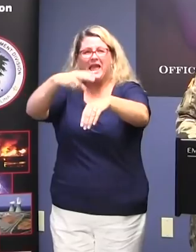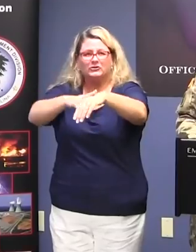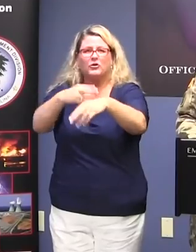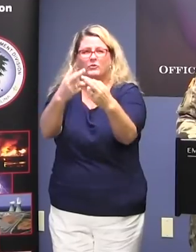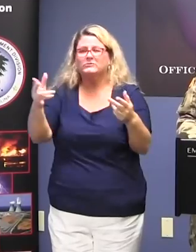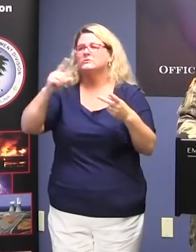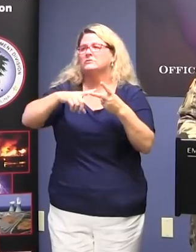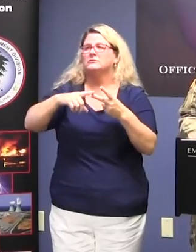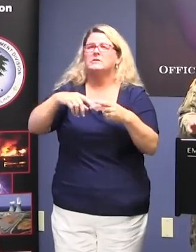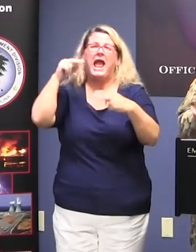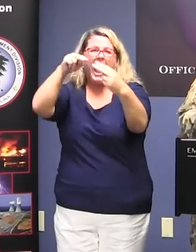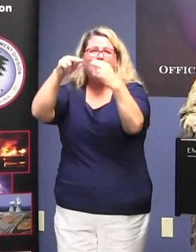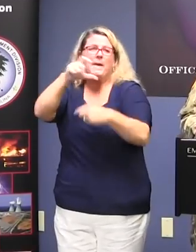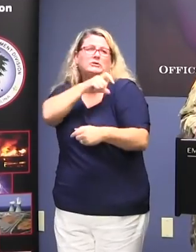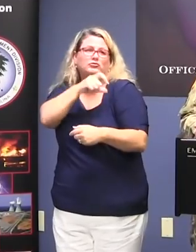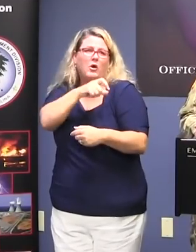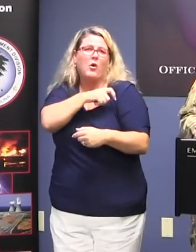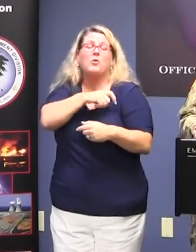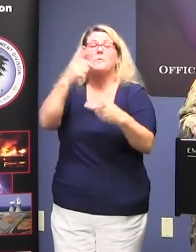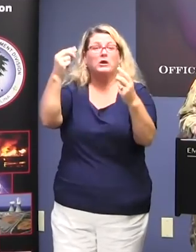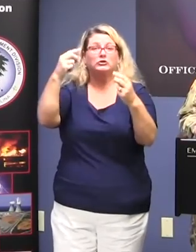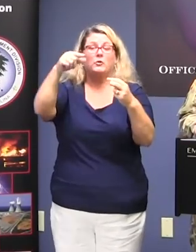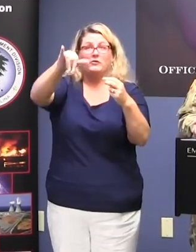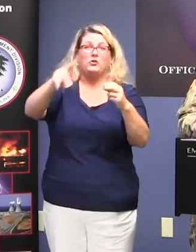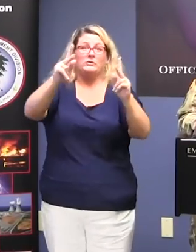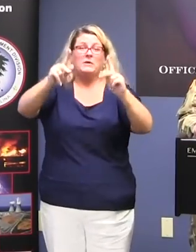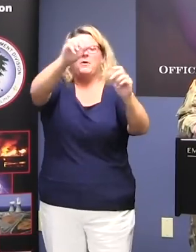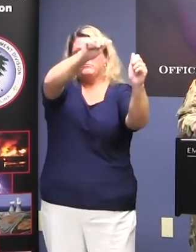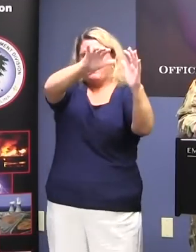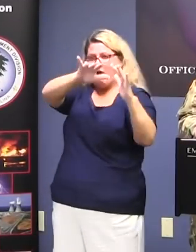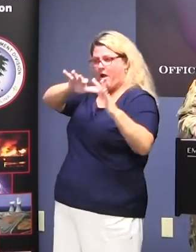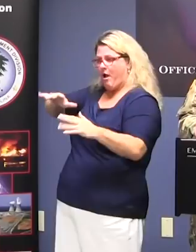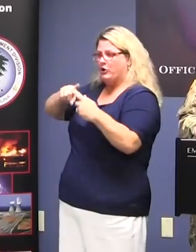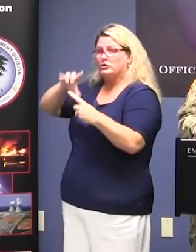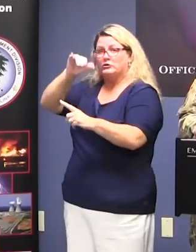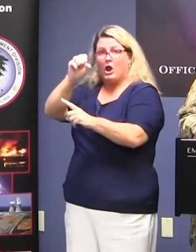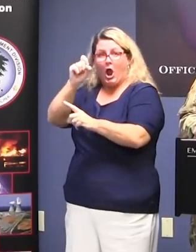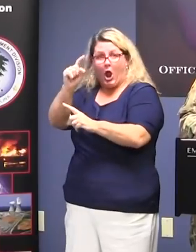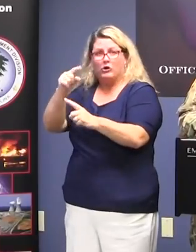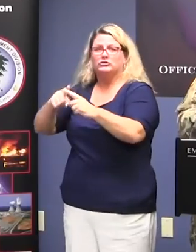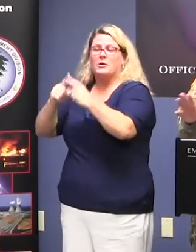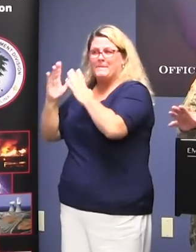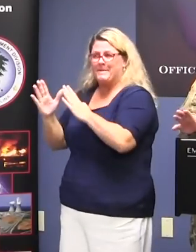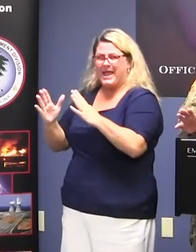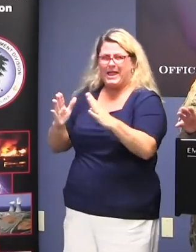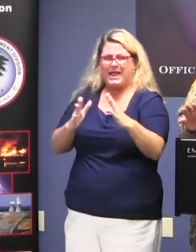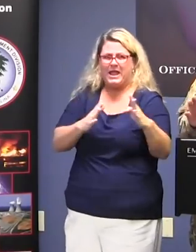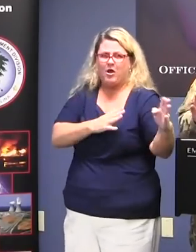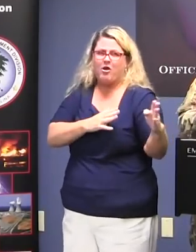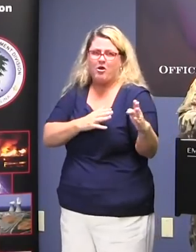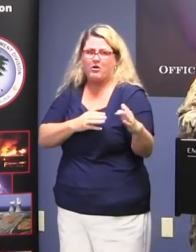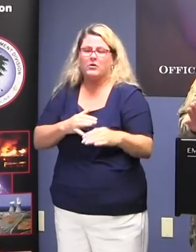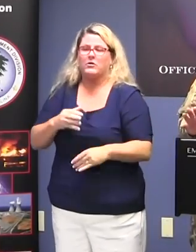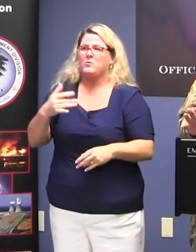Highway Patrol that are moving to the coast to prepare for contingencies. Now, we have plenty of reserve. We've